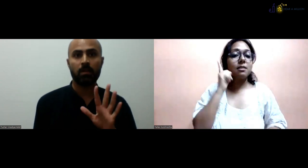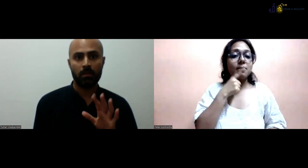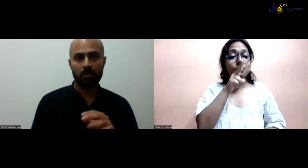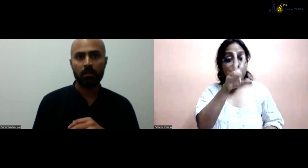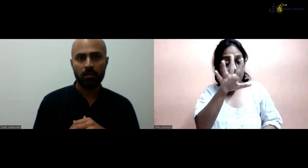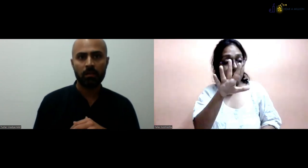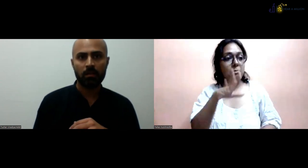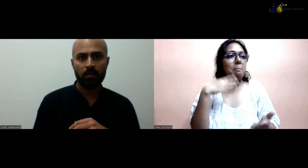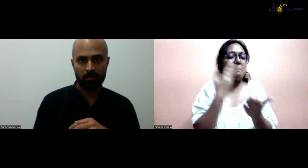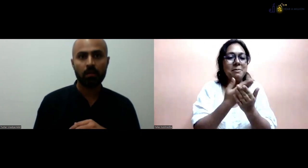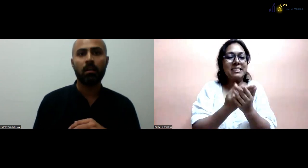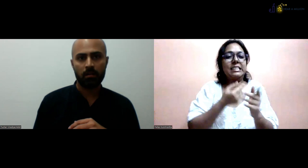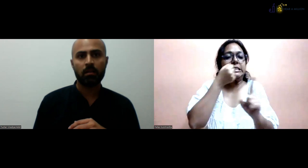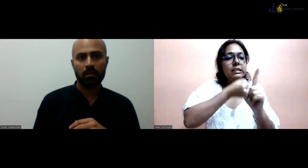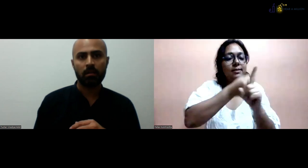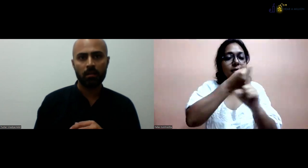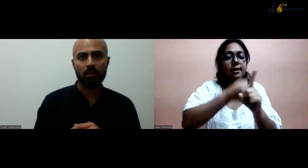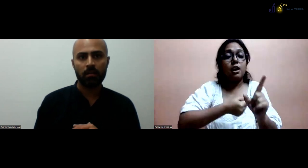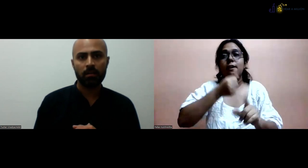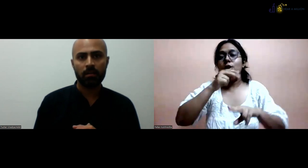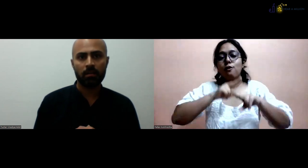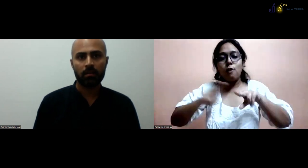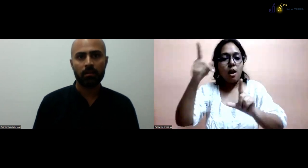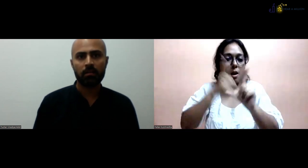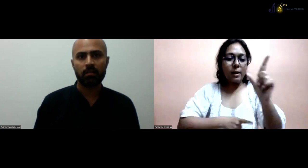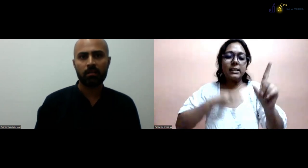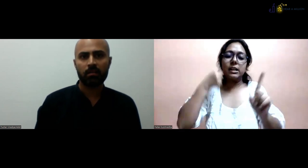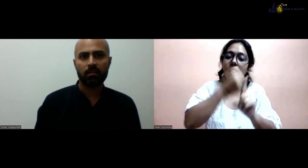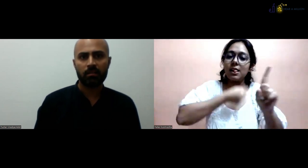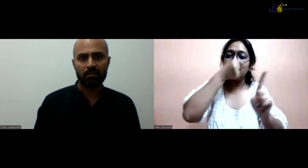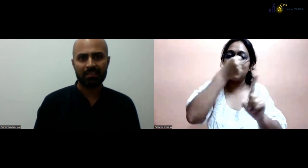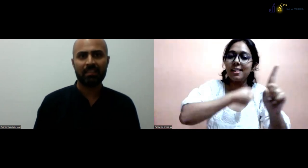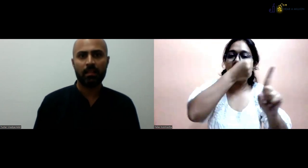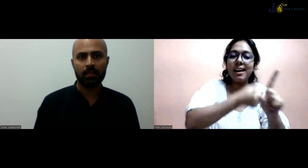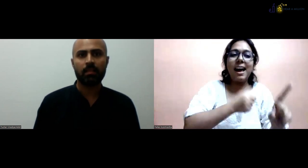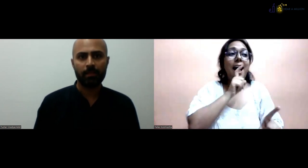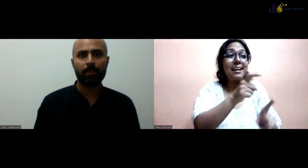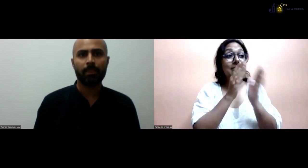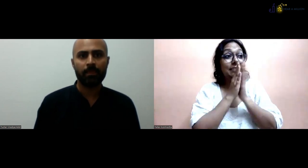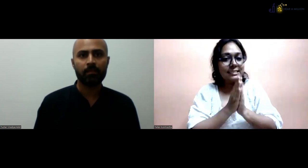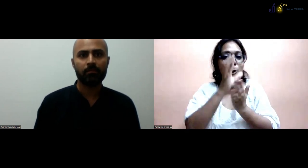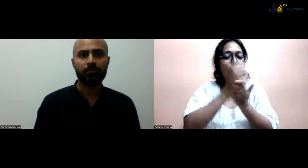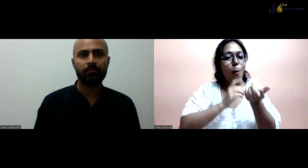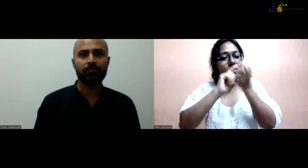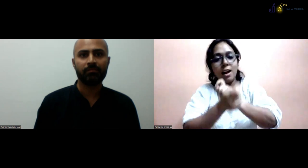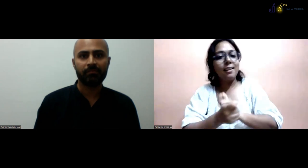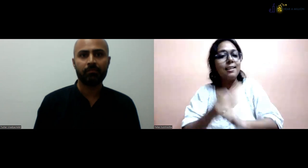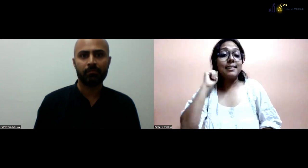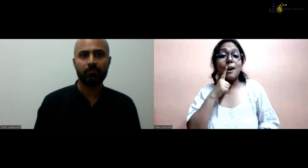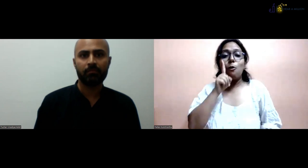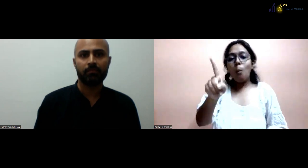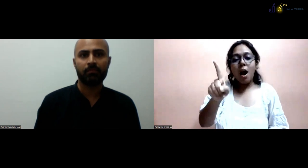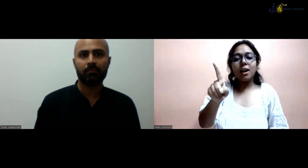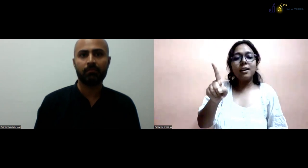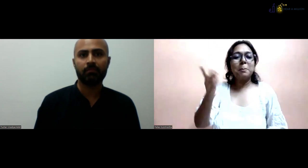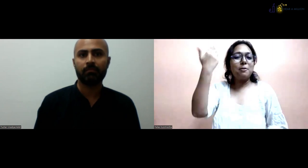course and 5 different people who have applied for the course course. So, we advocate for this thing. So, it took approximately one and a half